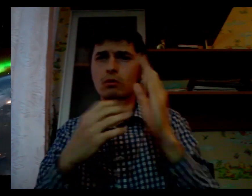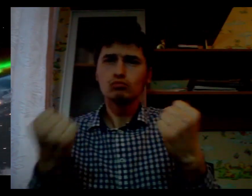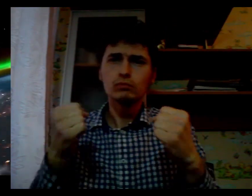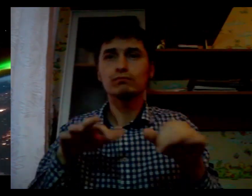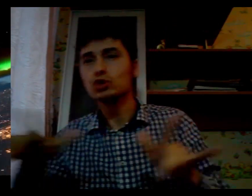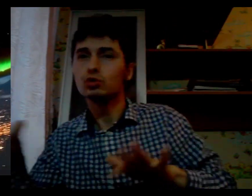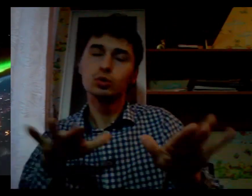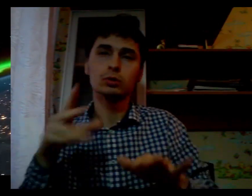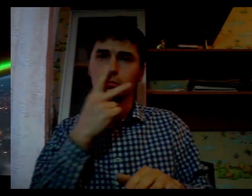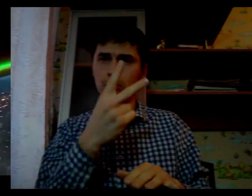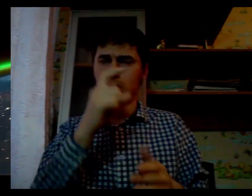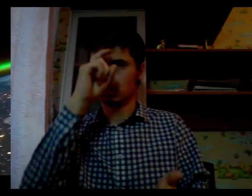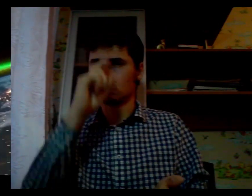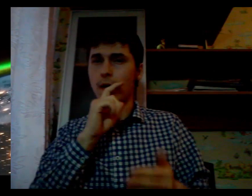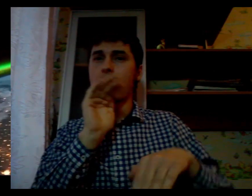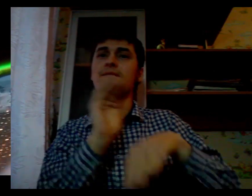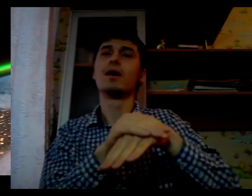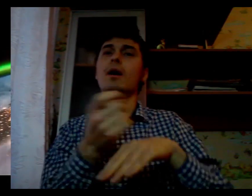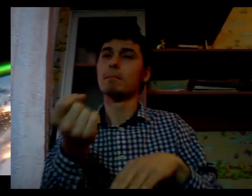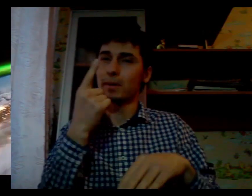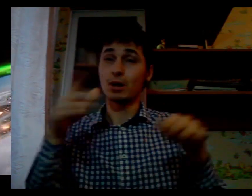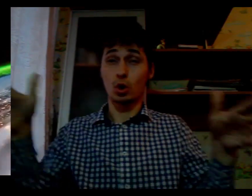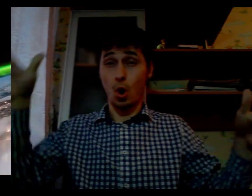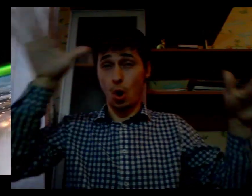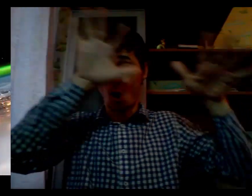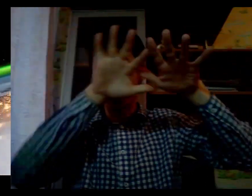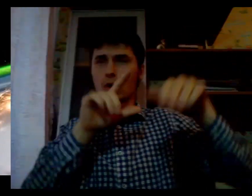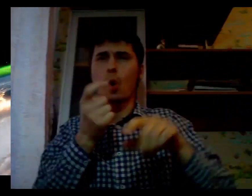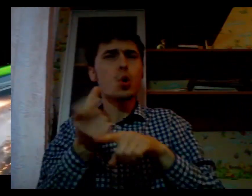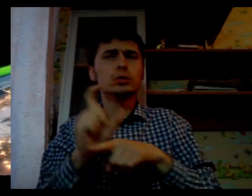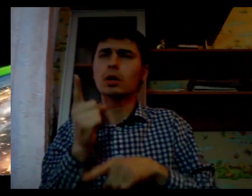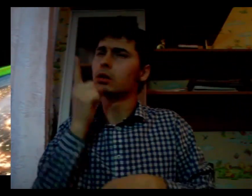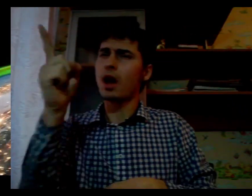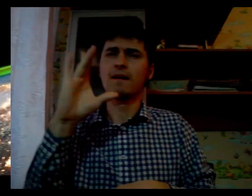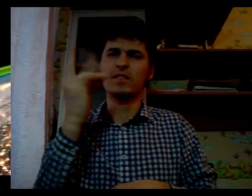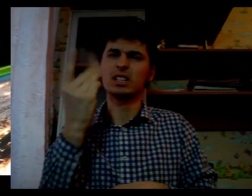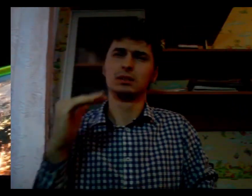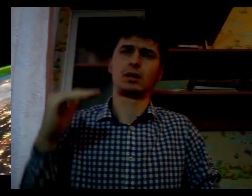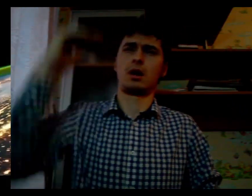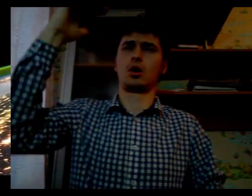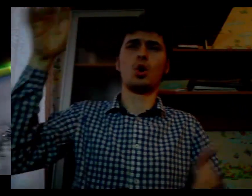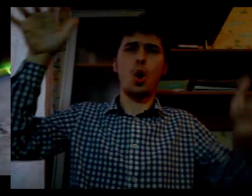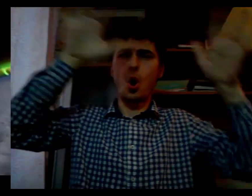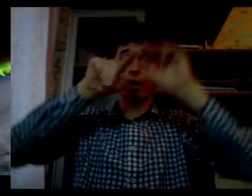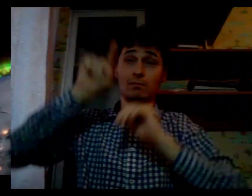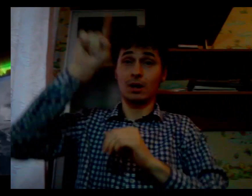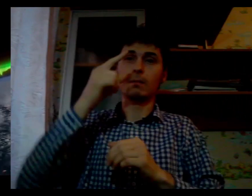Realizing this goal will require an intrepidorial spirit, an new generation of scientists.